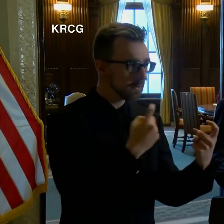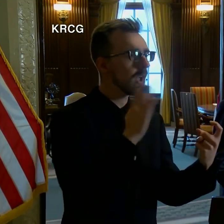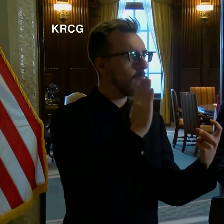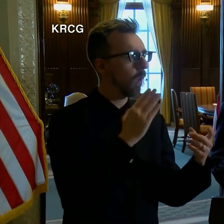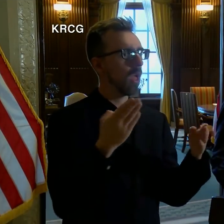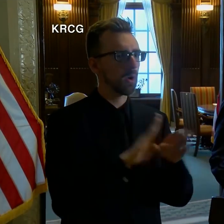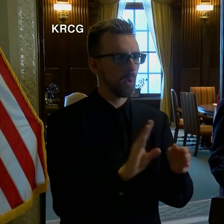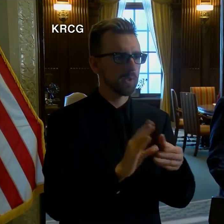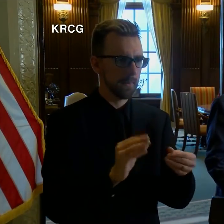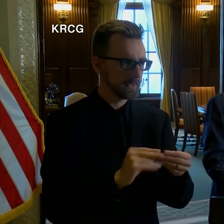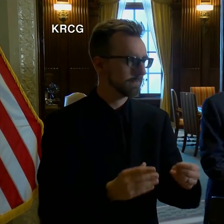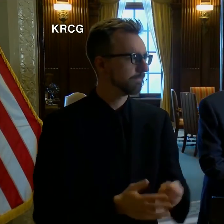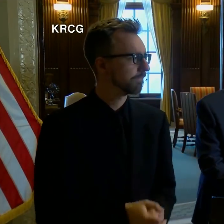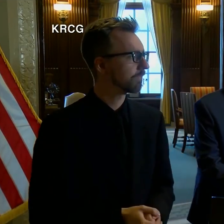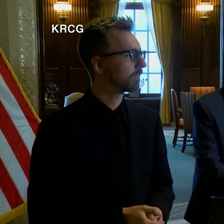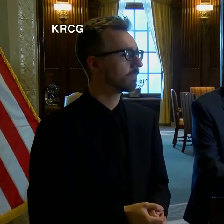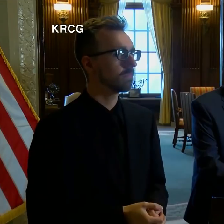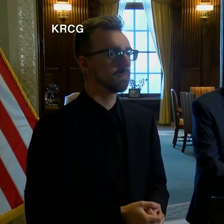minutes. Kelly. Okay. Question?